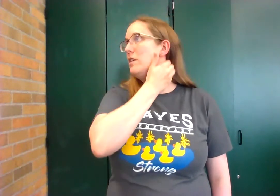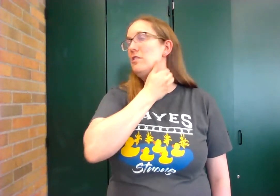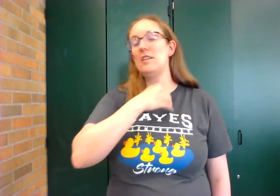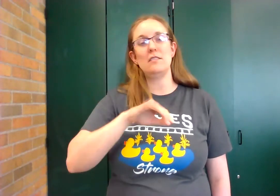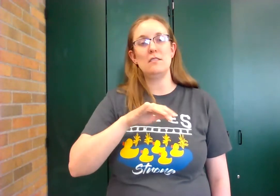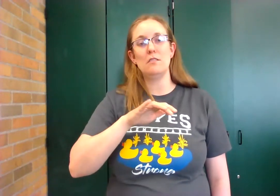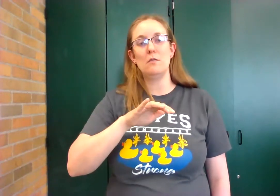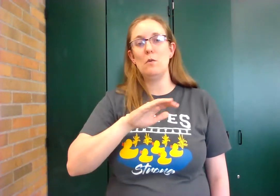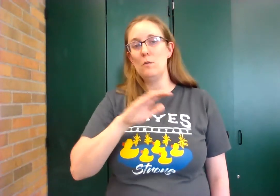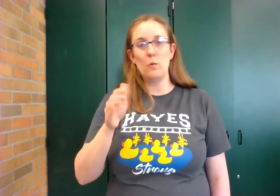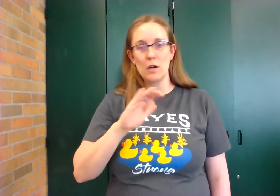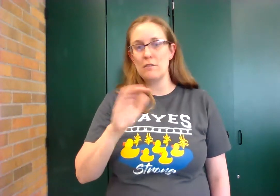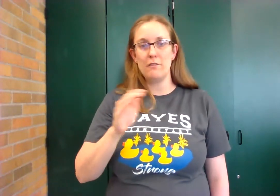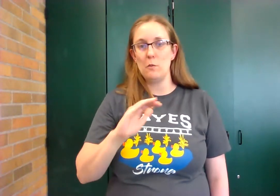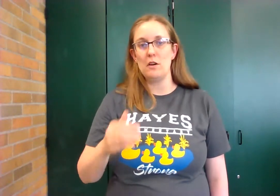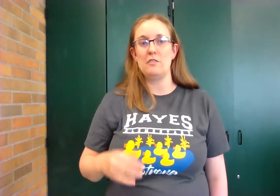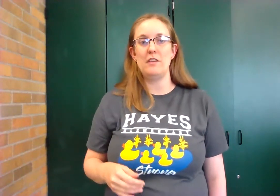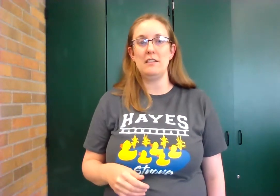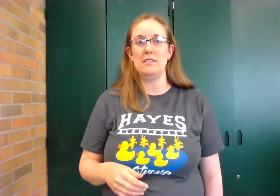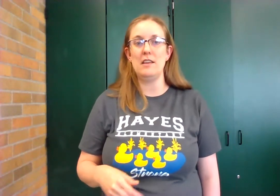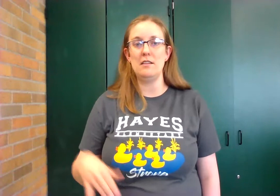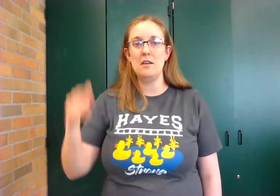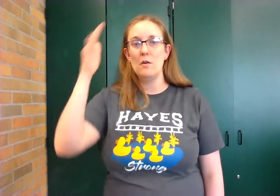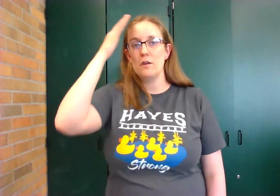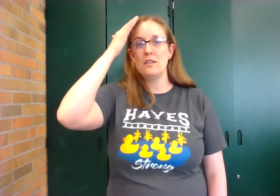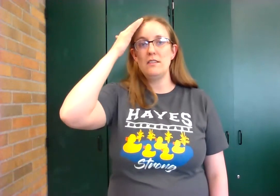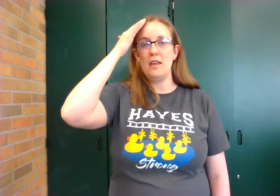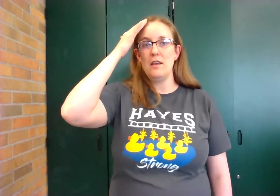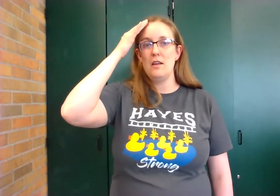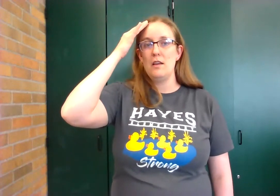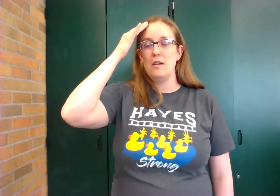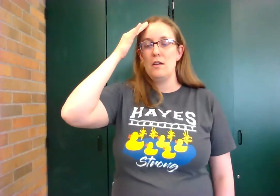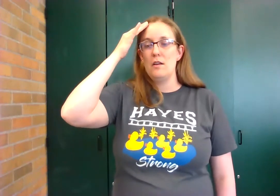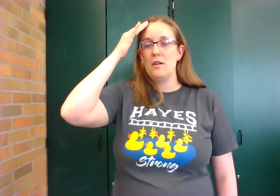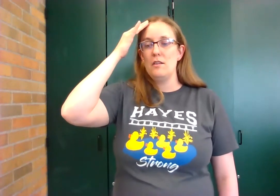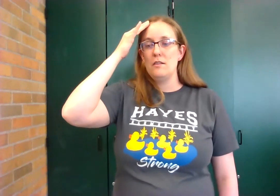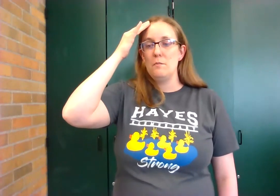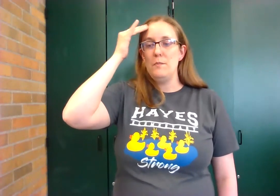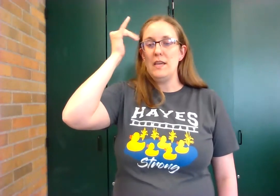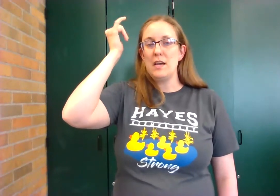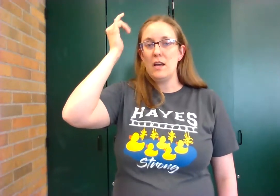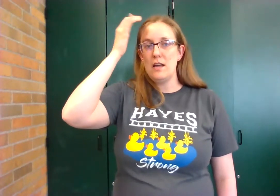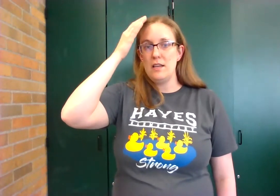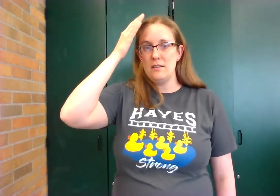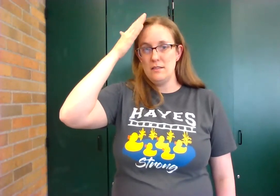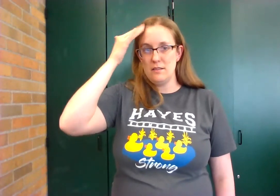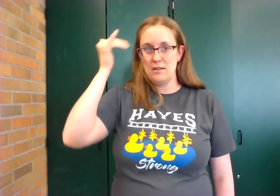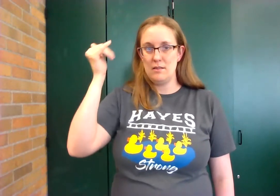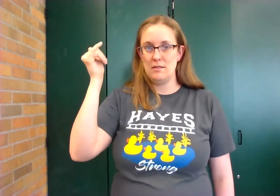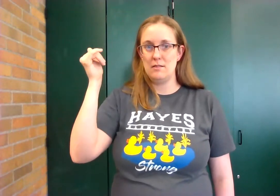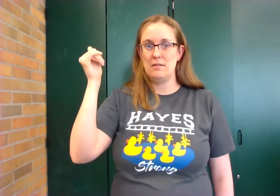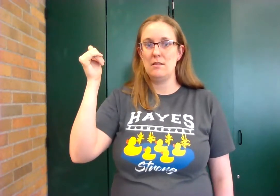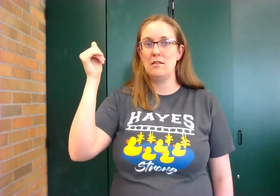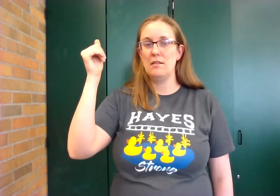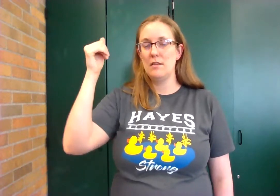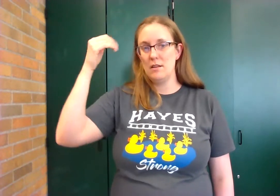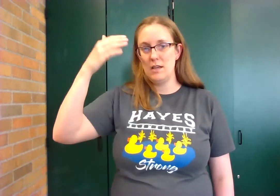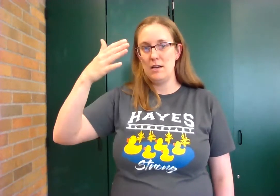doesn't word for word translate we're gonna say because and